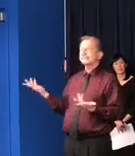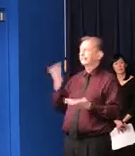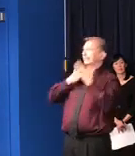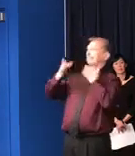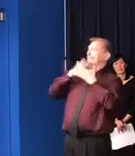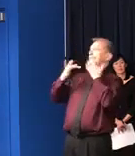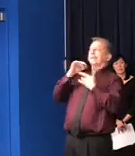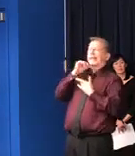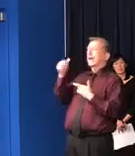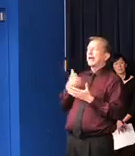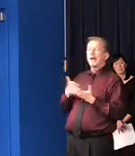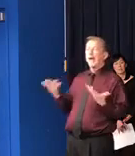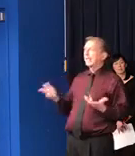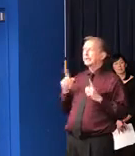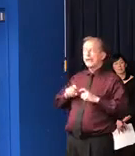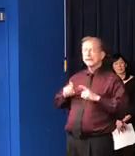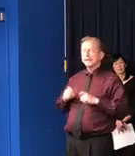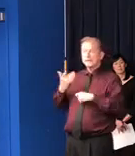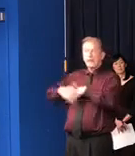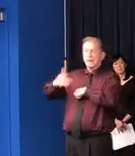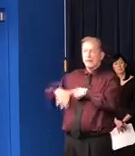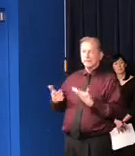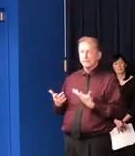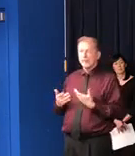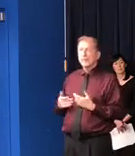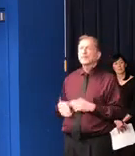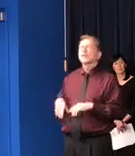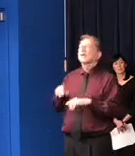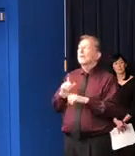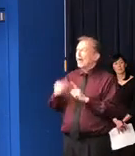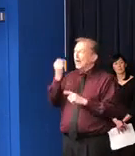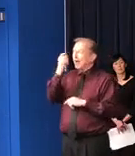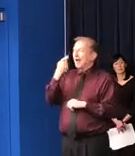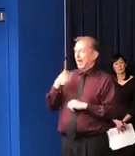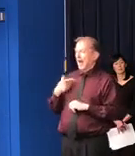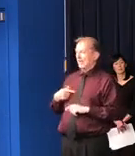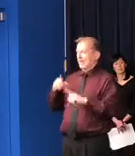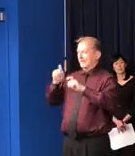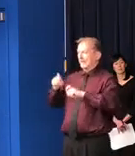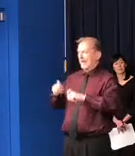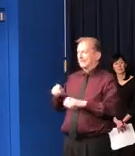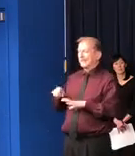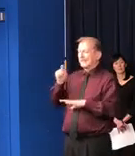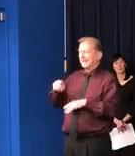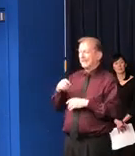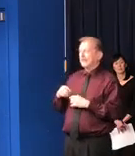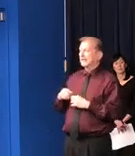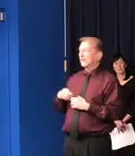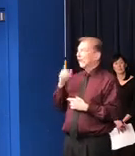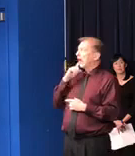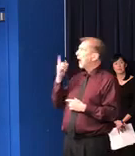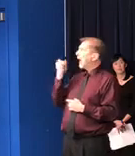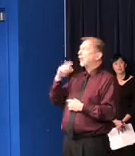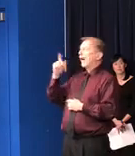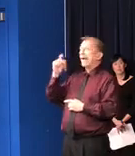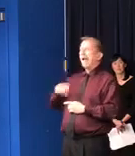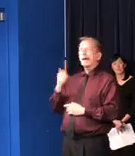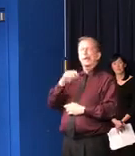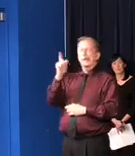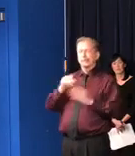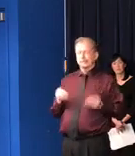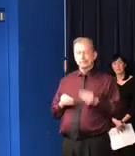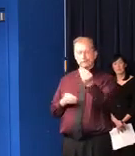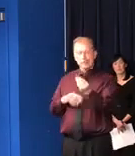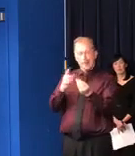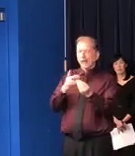I just want to remind you that there's an entire supply chain associated with testing. It's not just like, well, here's a test. And, you know, it's one